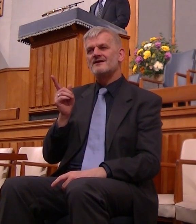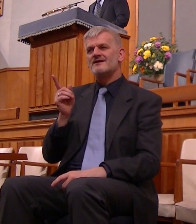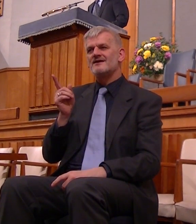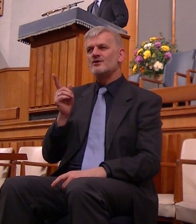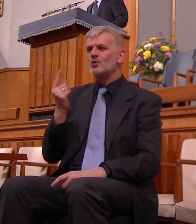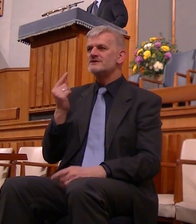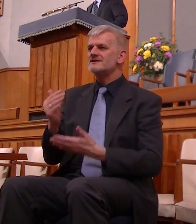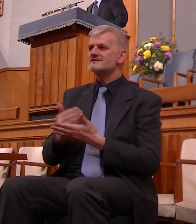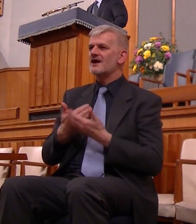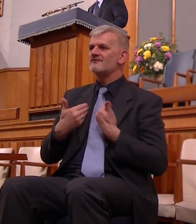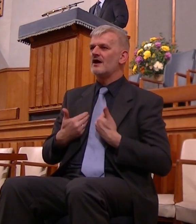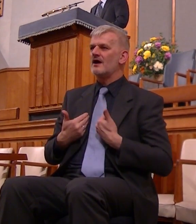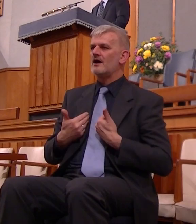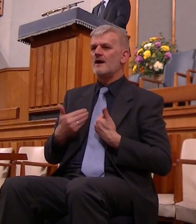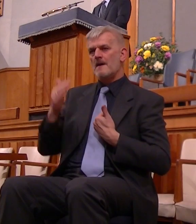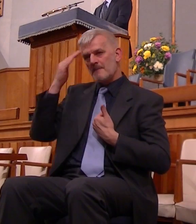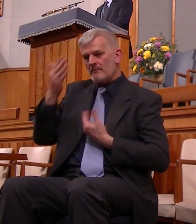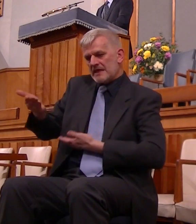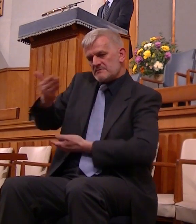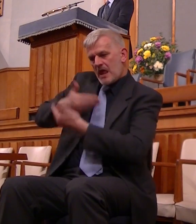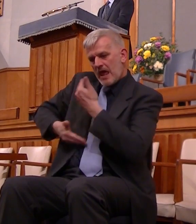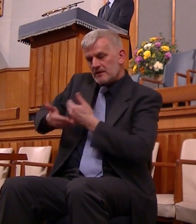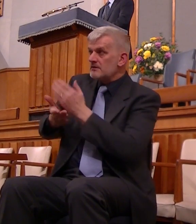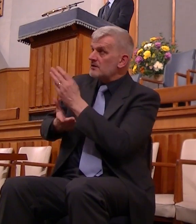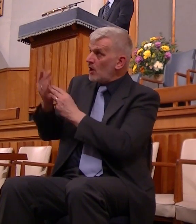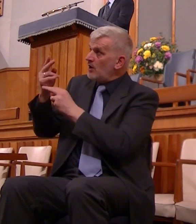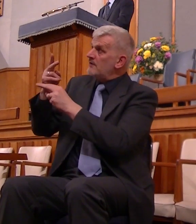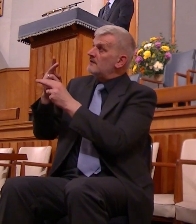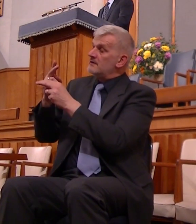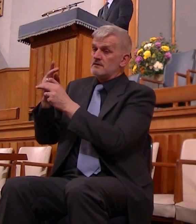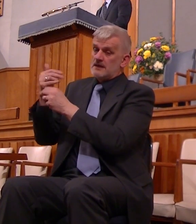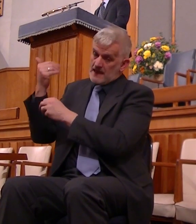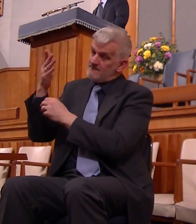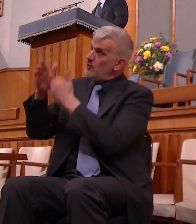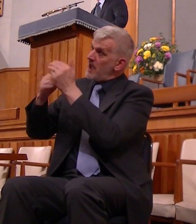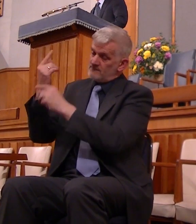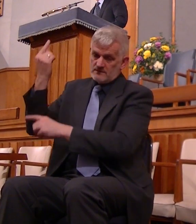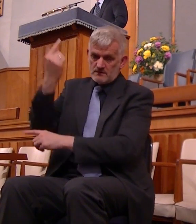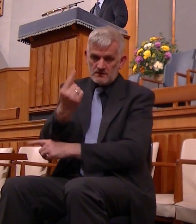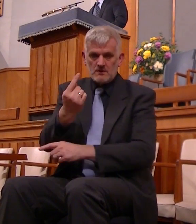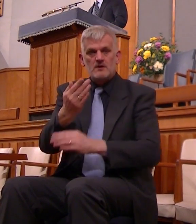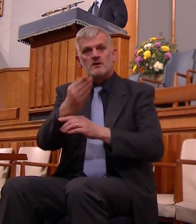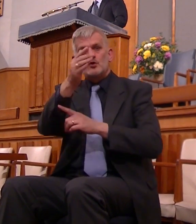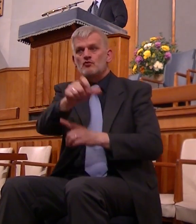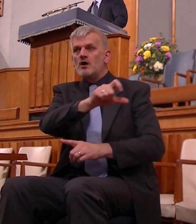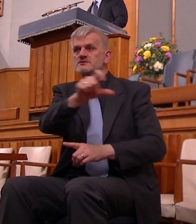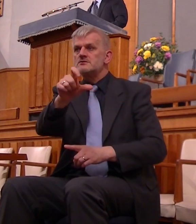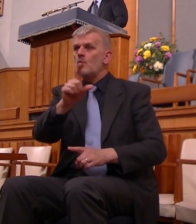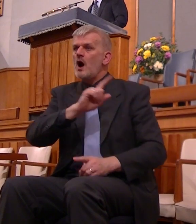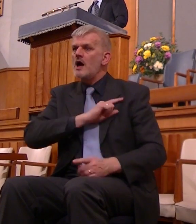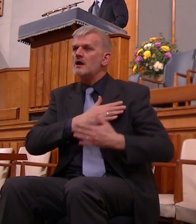about his coming from heaven to earth and suffering and dying on a cross in great love to take the